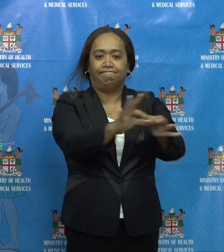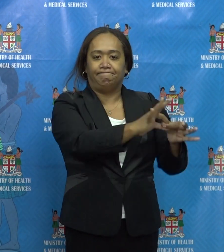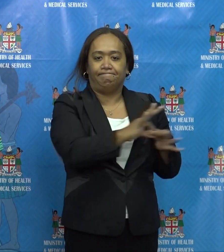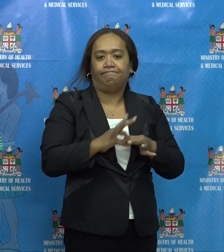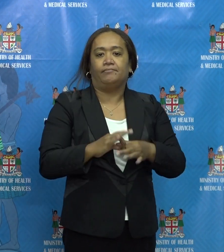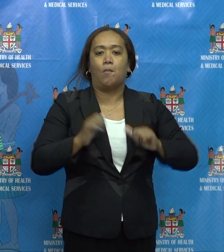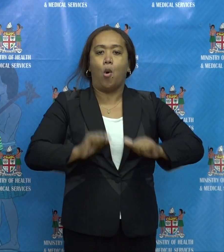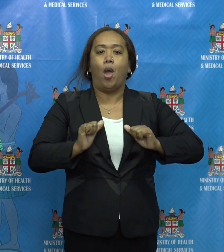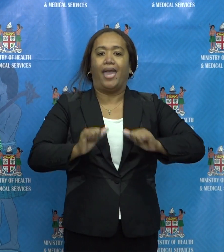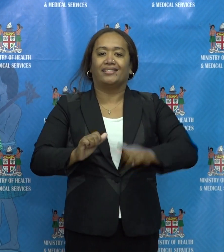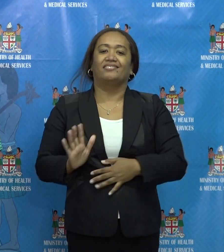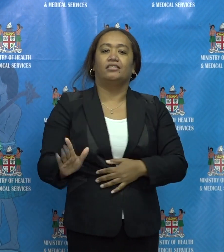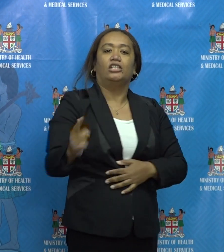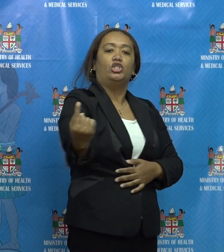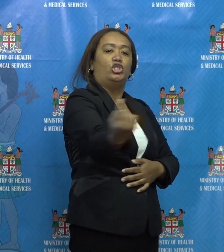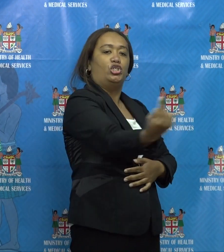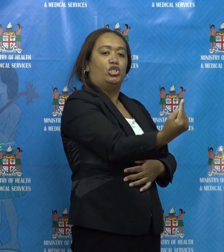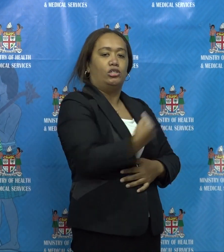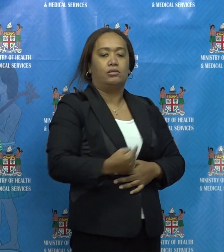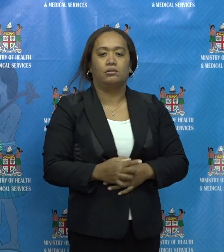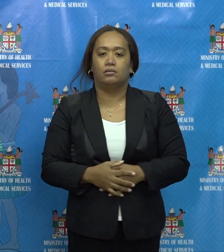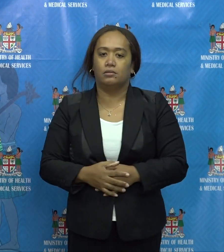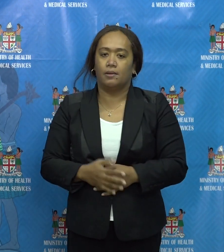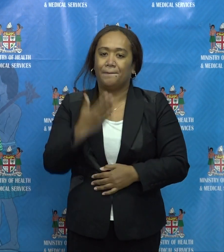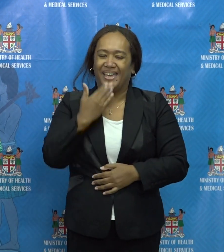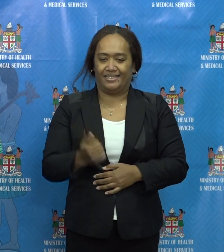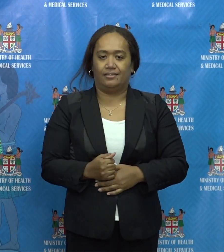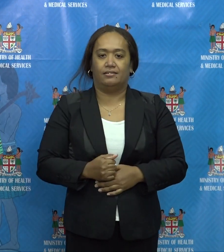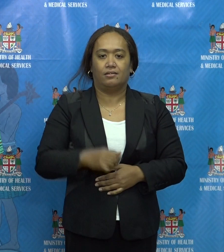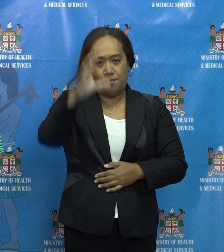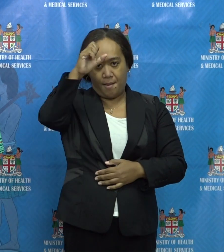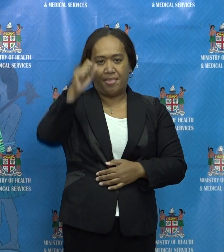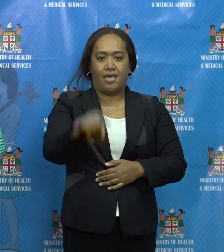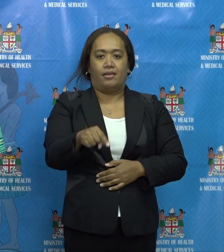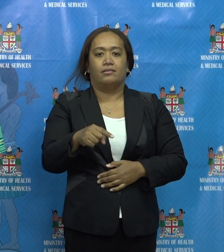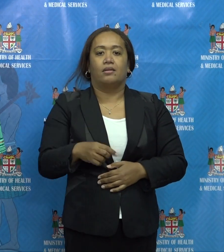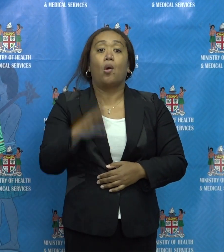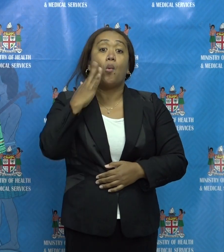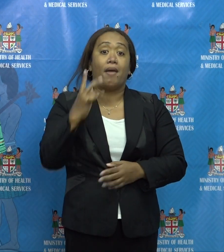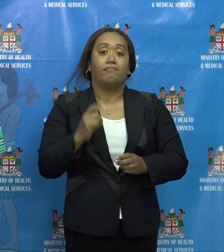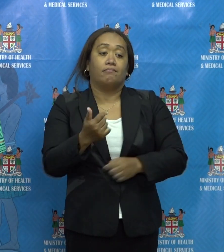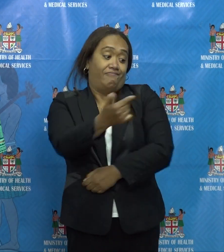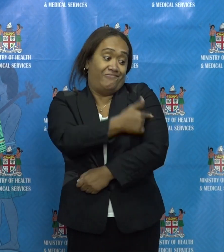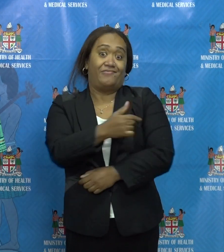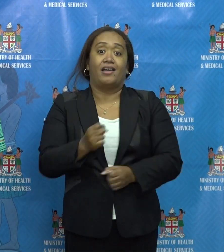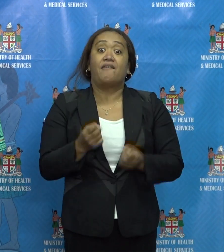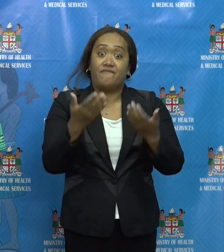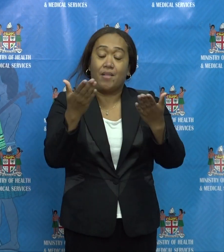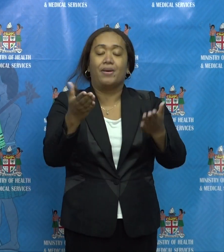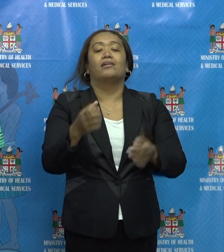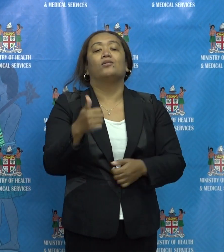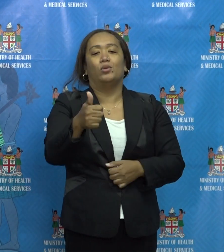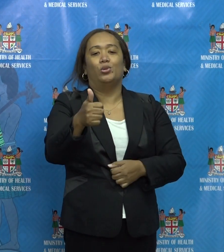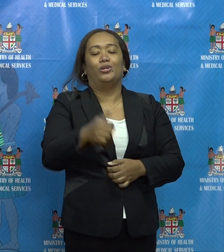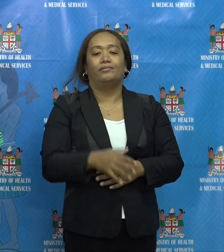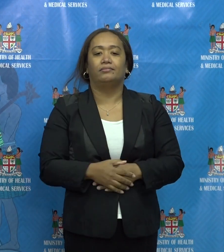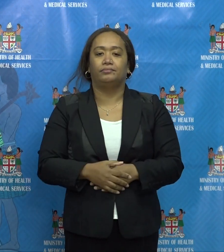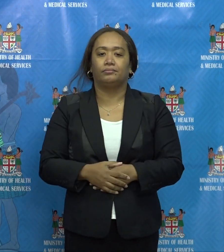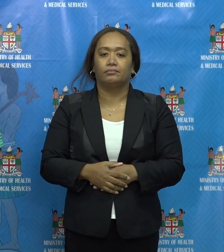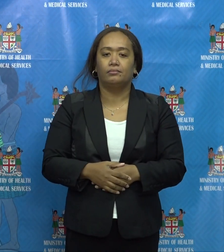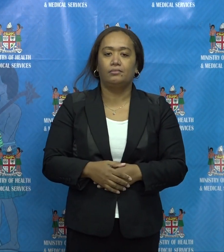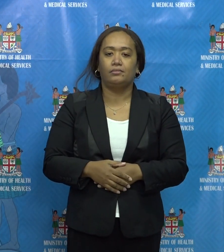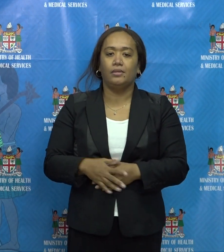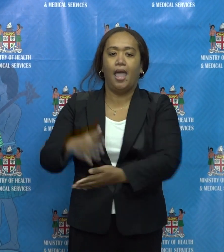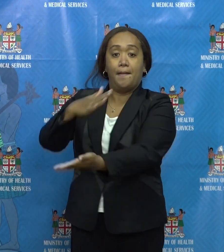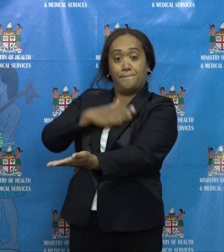and to the protection of our people through COVID-19 vaccines as the opportunities become available to us. My teams are ready